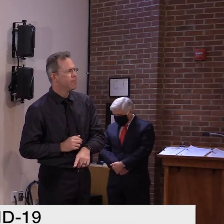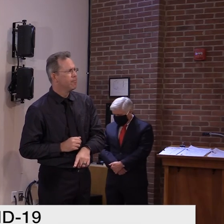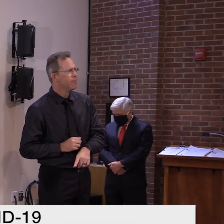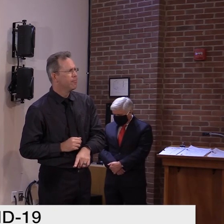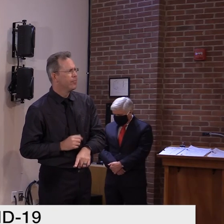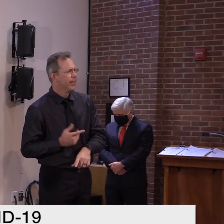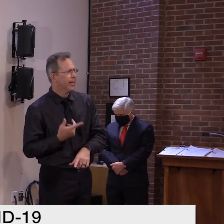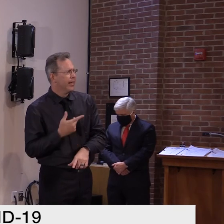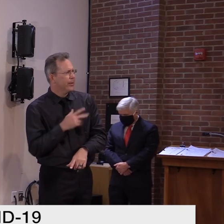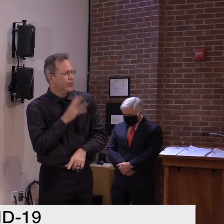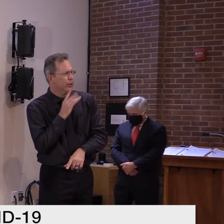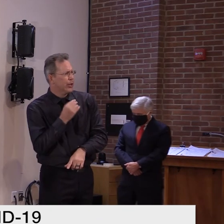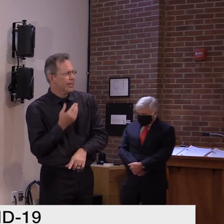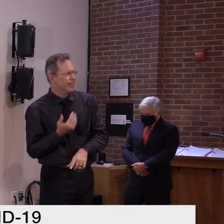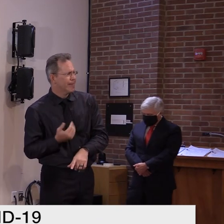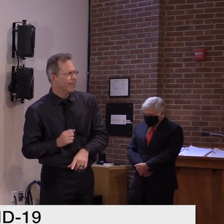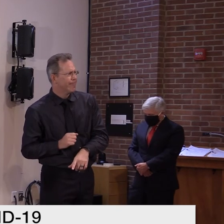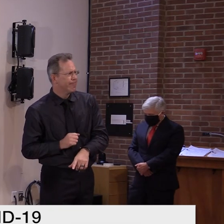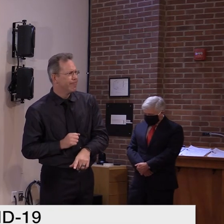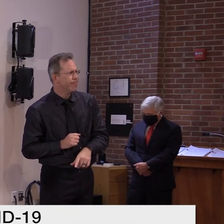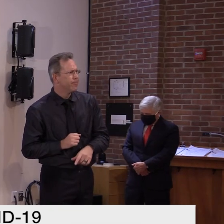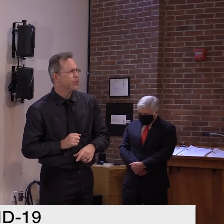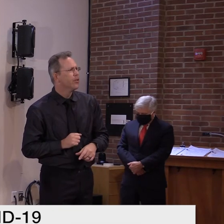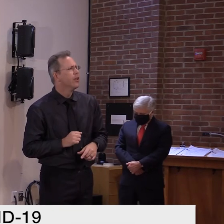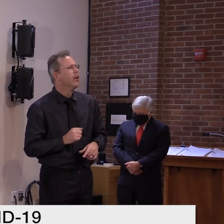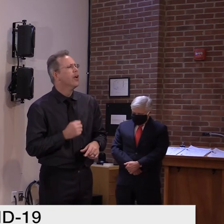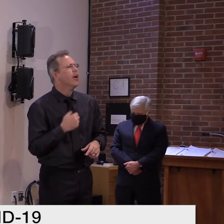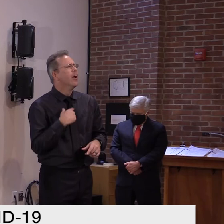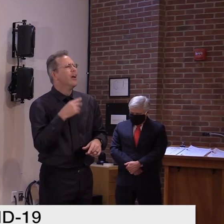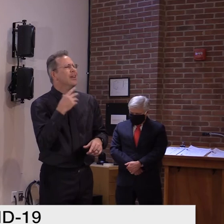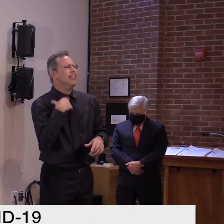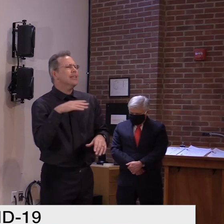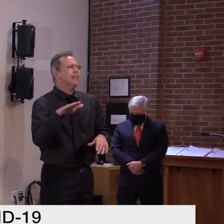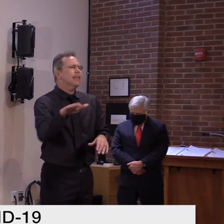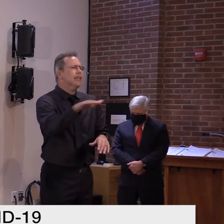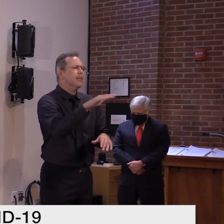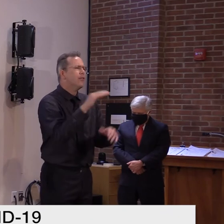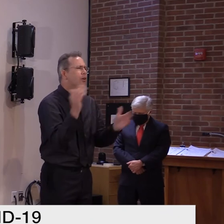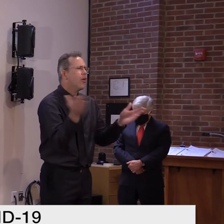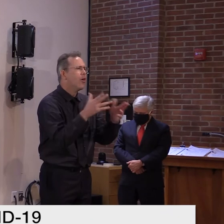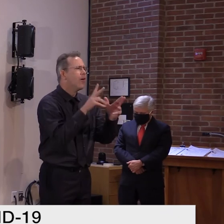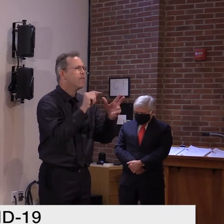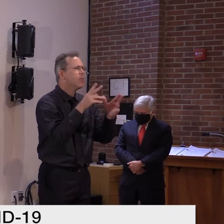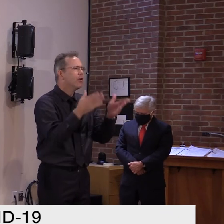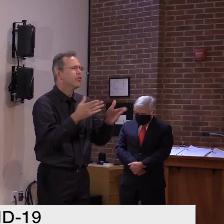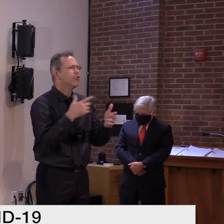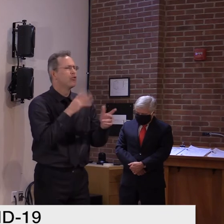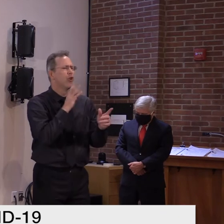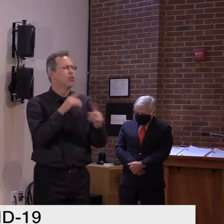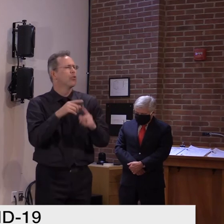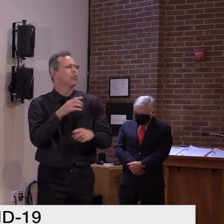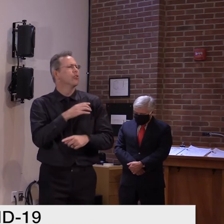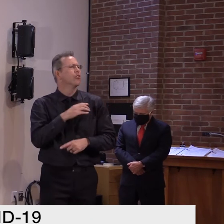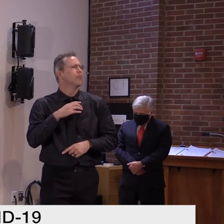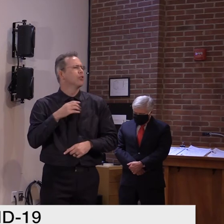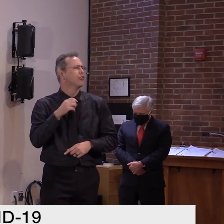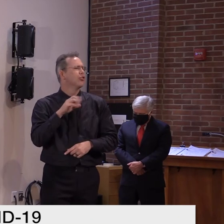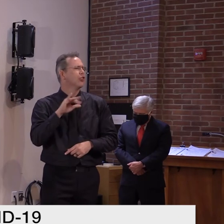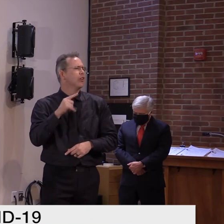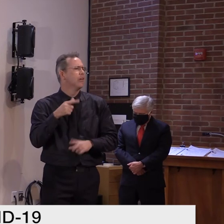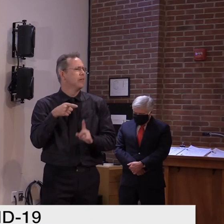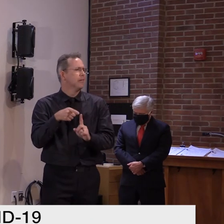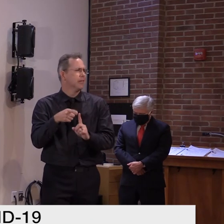certainly encouraged to participate in this process. If you go to our website, ppf.vermont.gov, forward slash